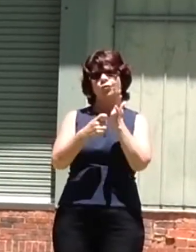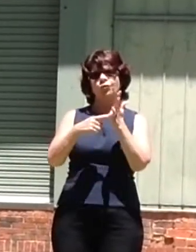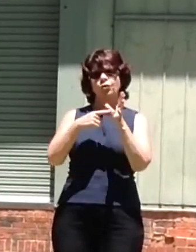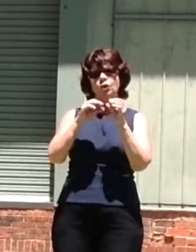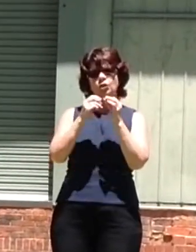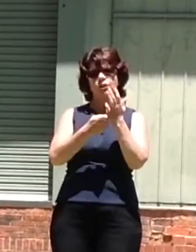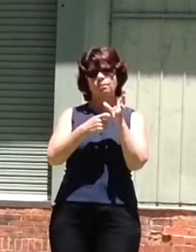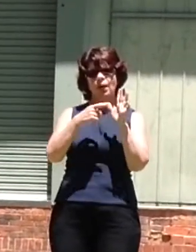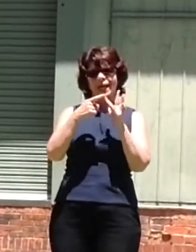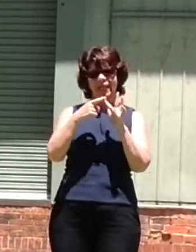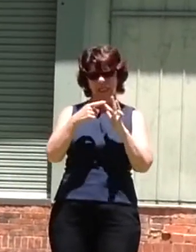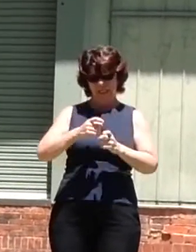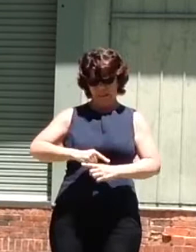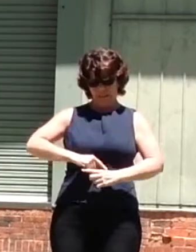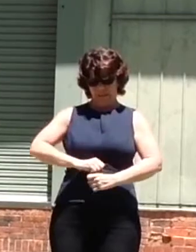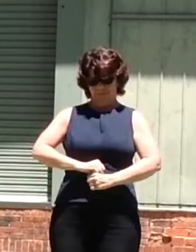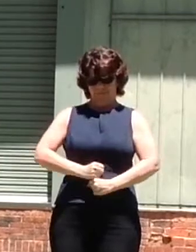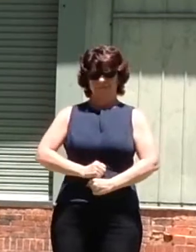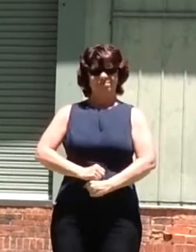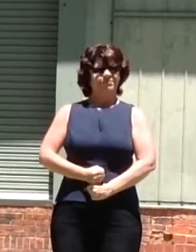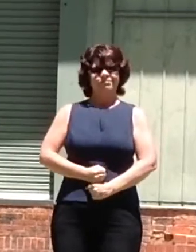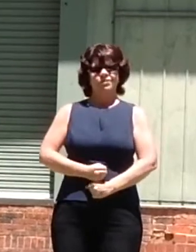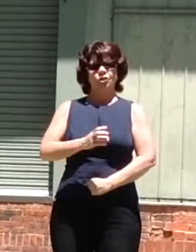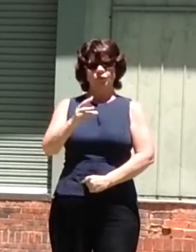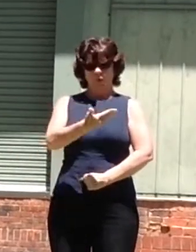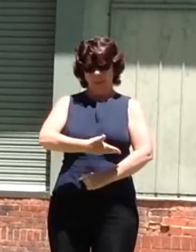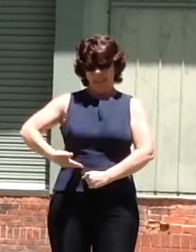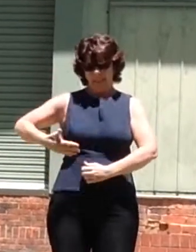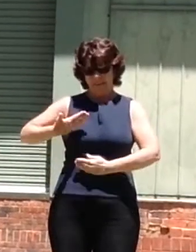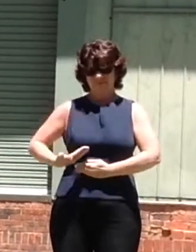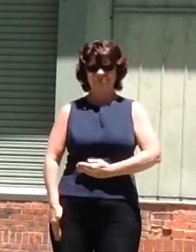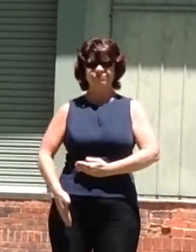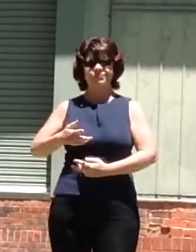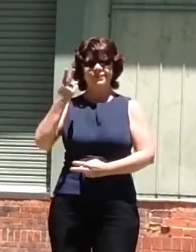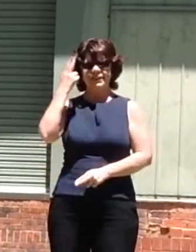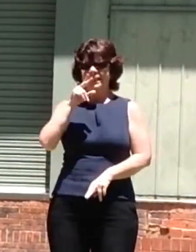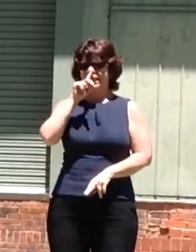paralysed waist level down, so I can't feel or move anything from the waist.